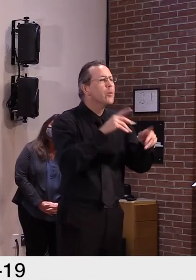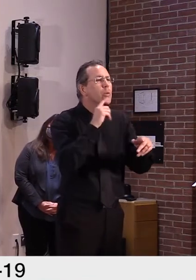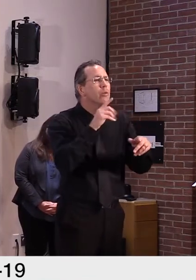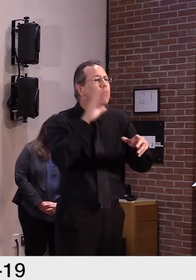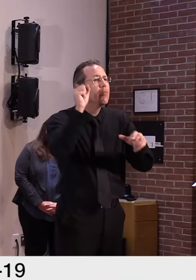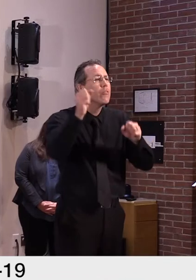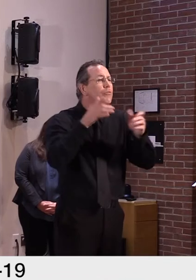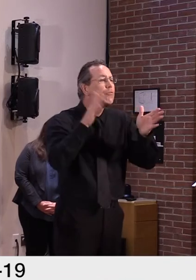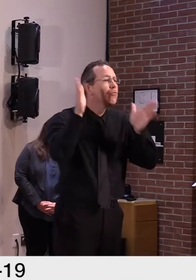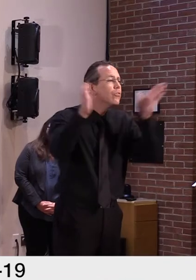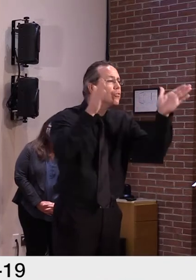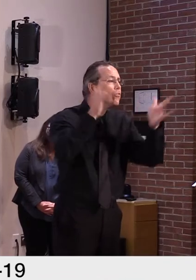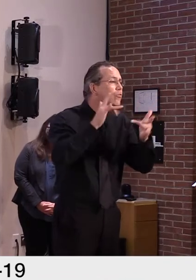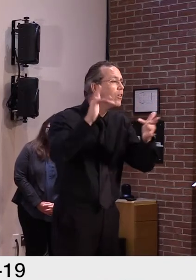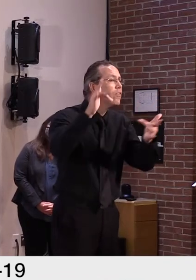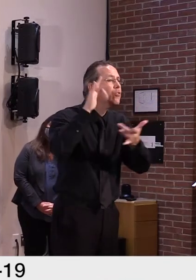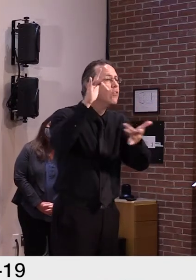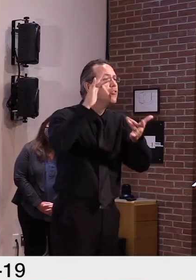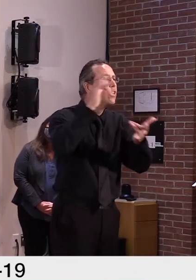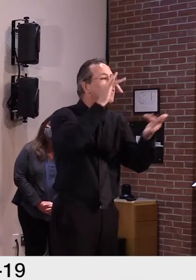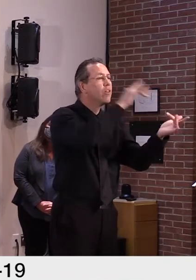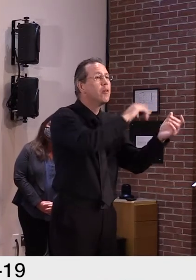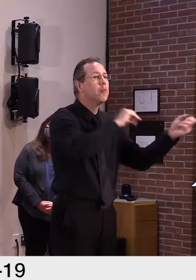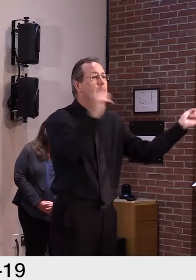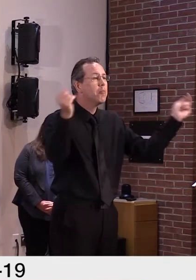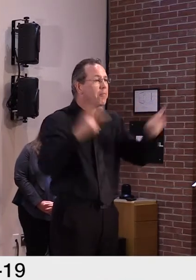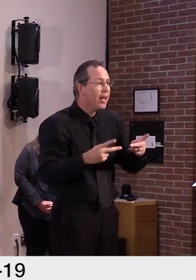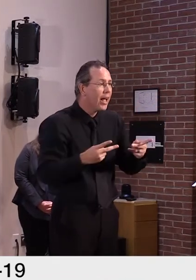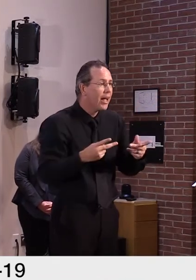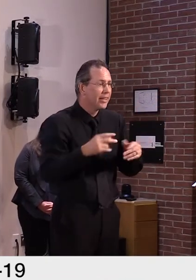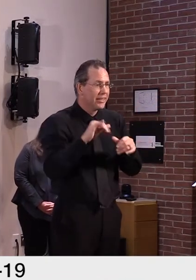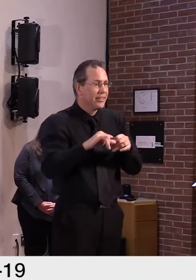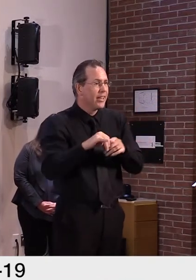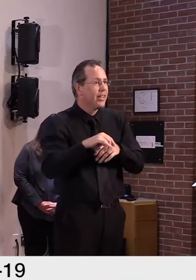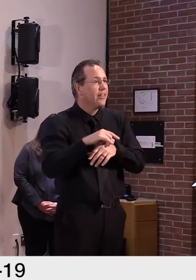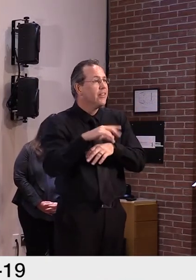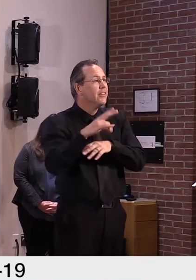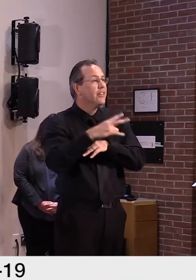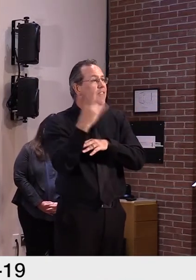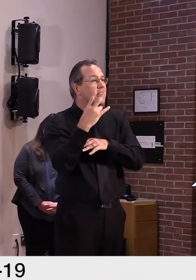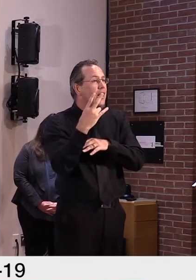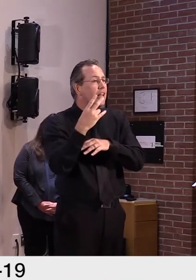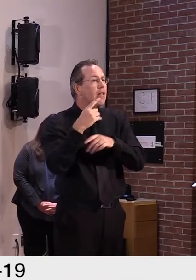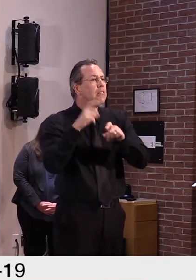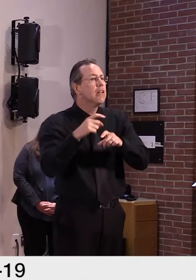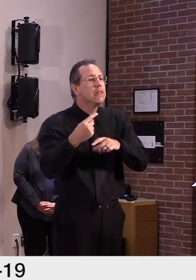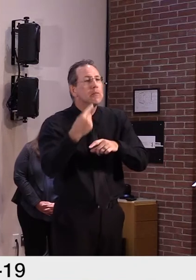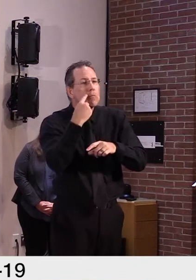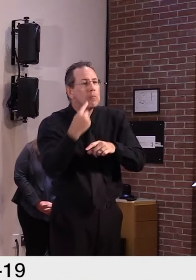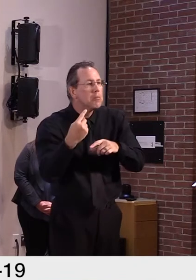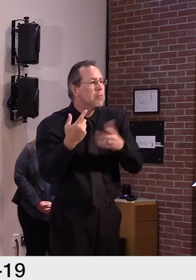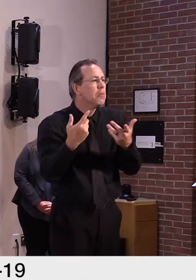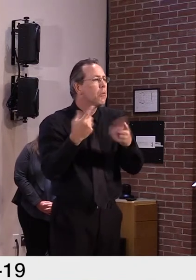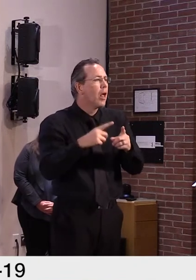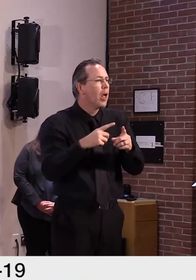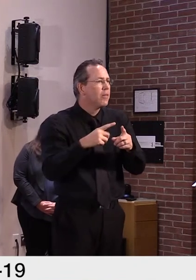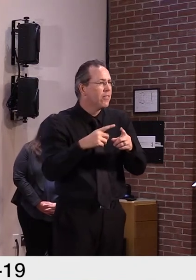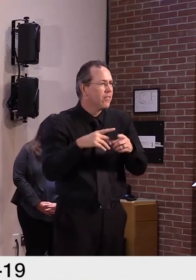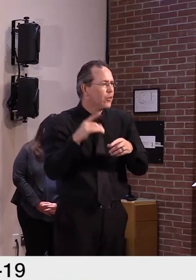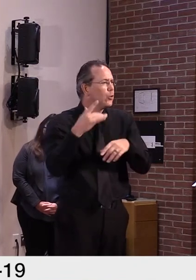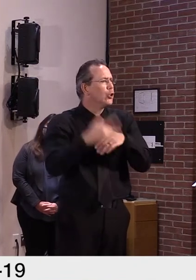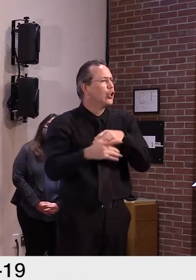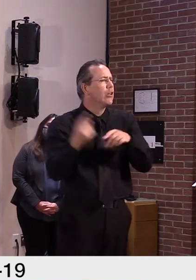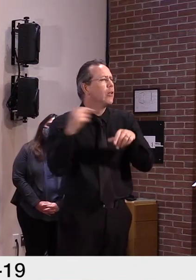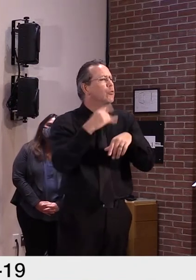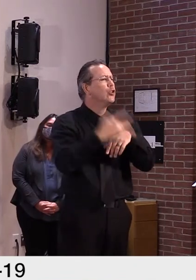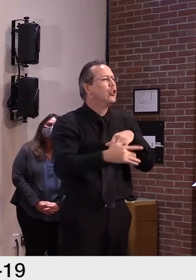seven test to get out of quarantine. And again, many, many of those are able to get